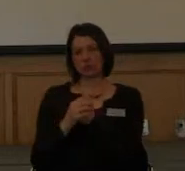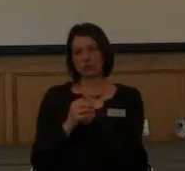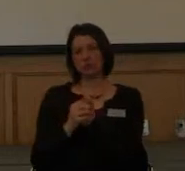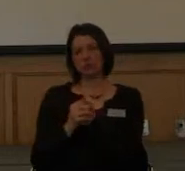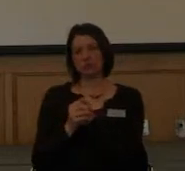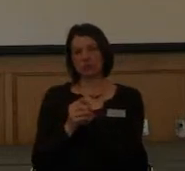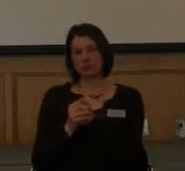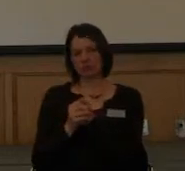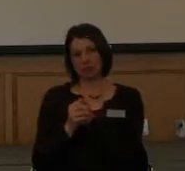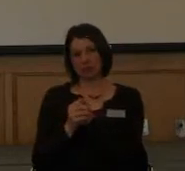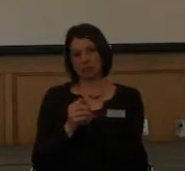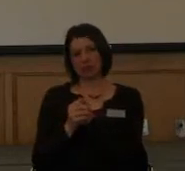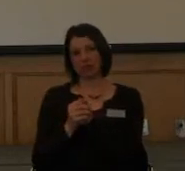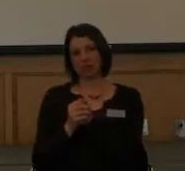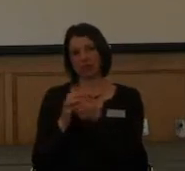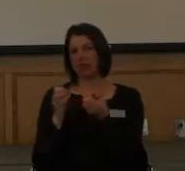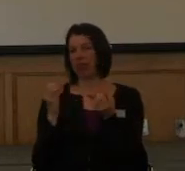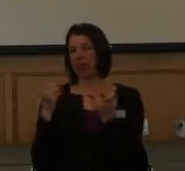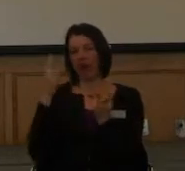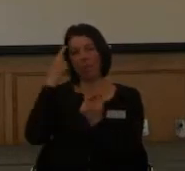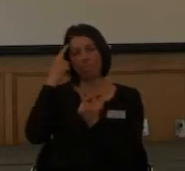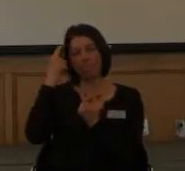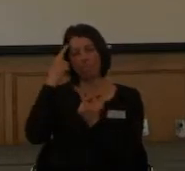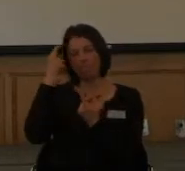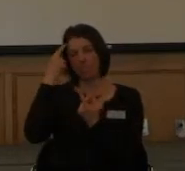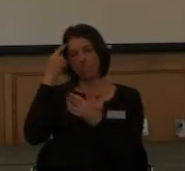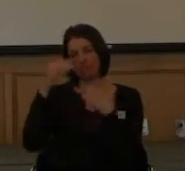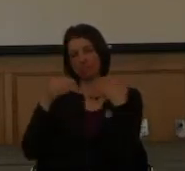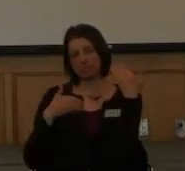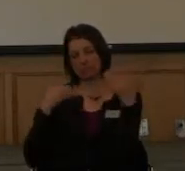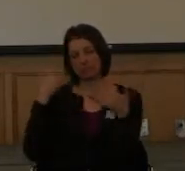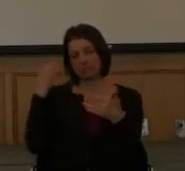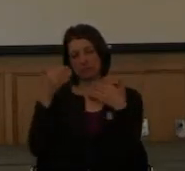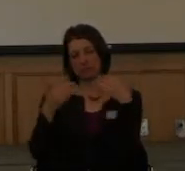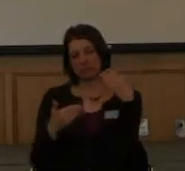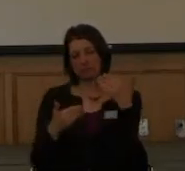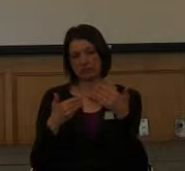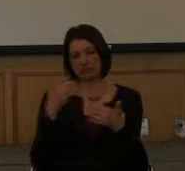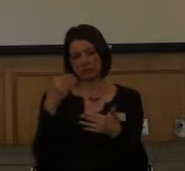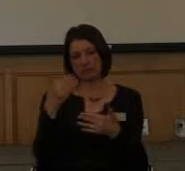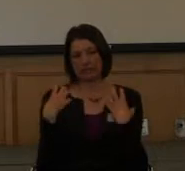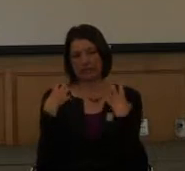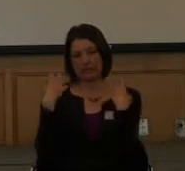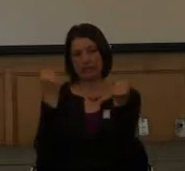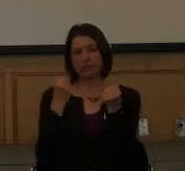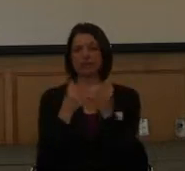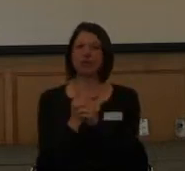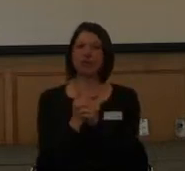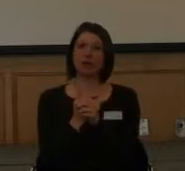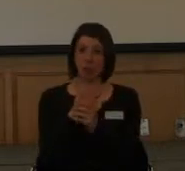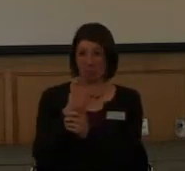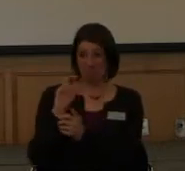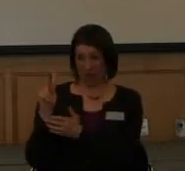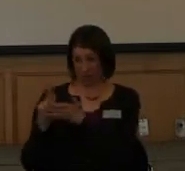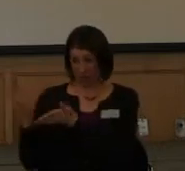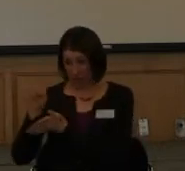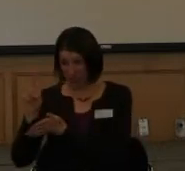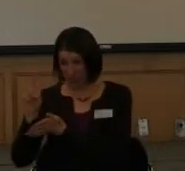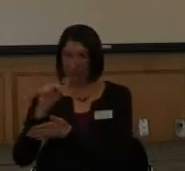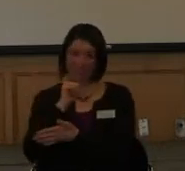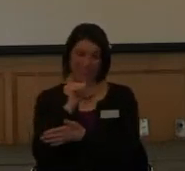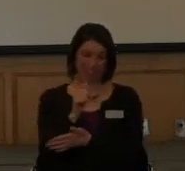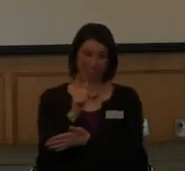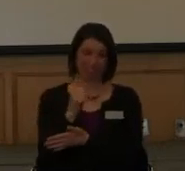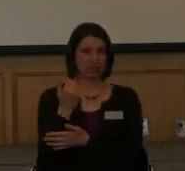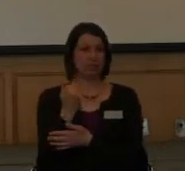So there was a lot of mental stuff I had to go through to be able to say, am I going to go back, am I not? And I had a lot